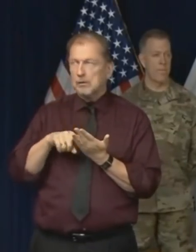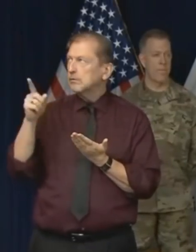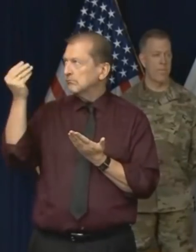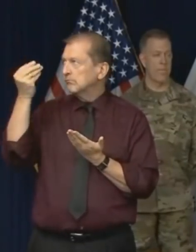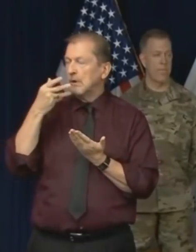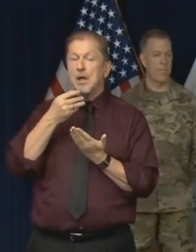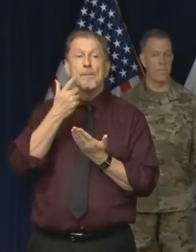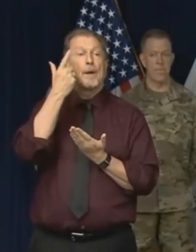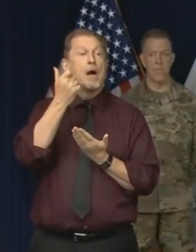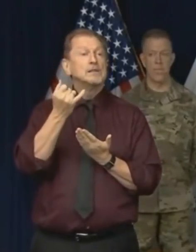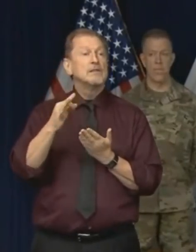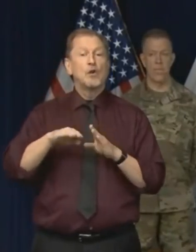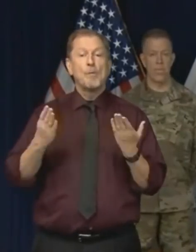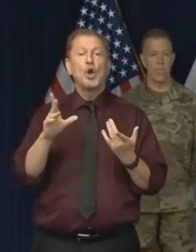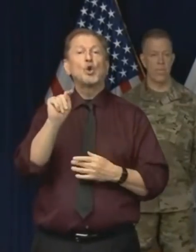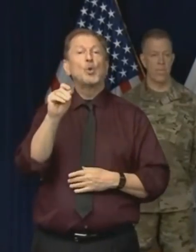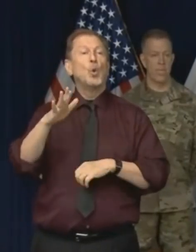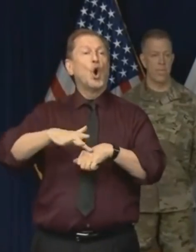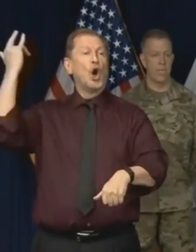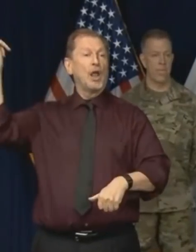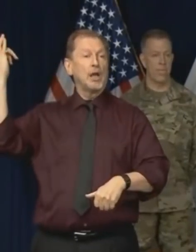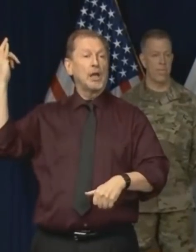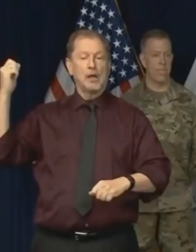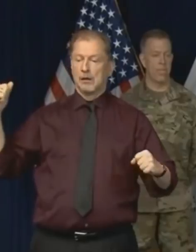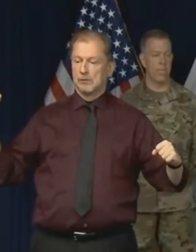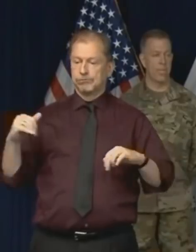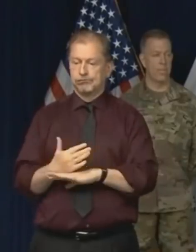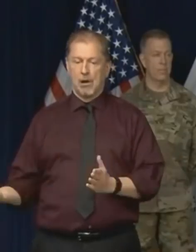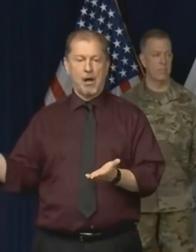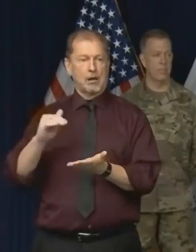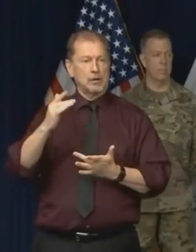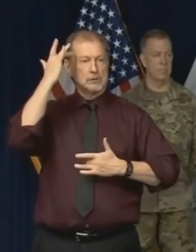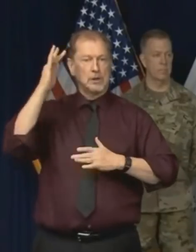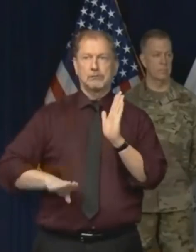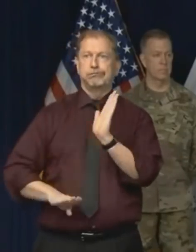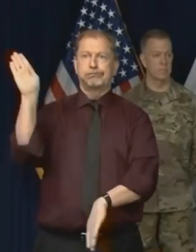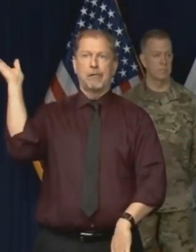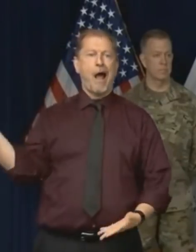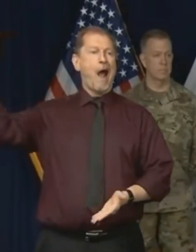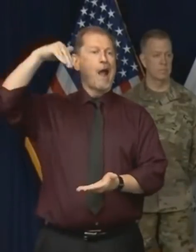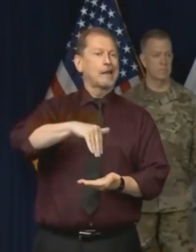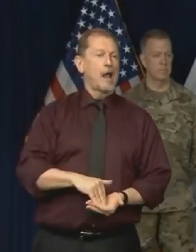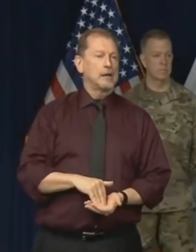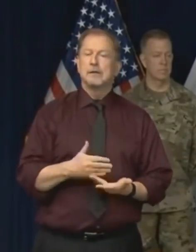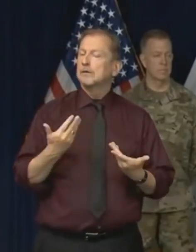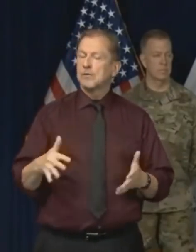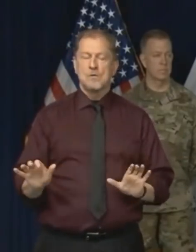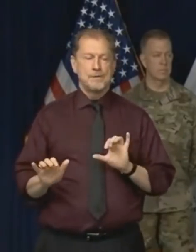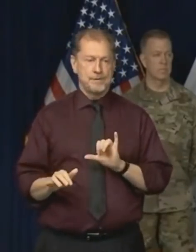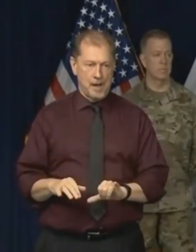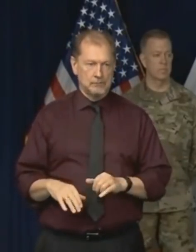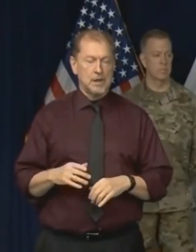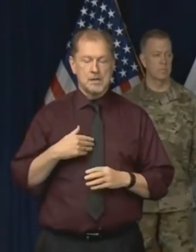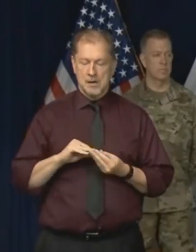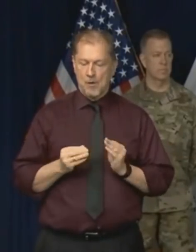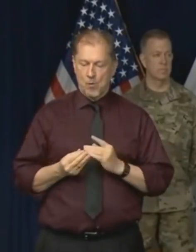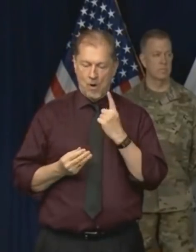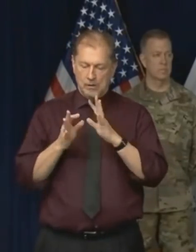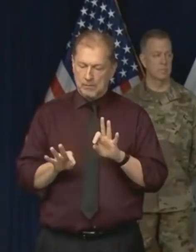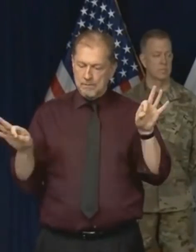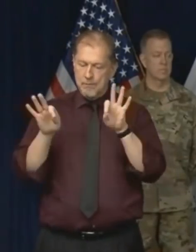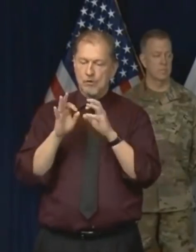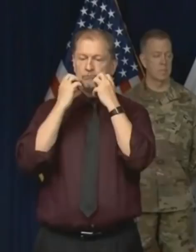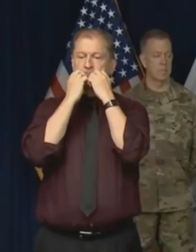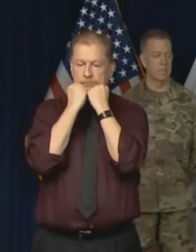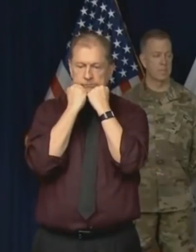spike of COVID-19 infections. My number one consideration, my number one consideration is the life